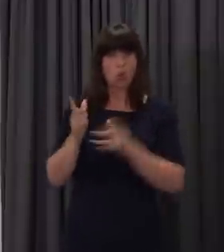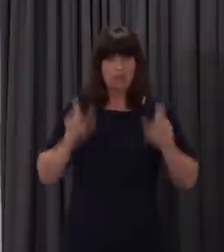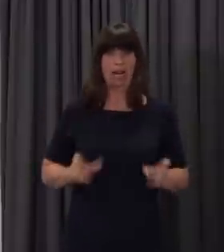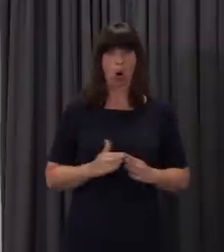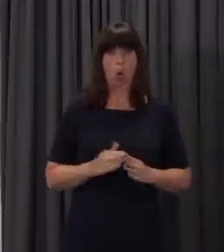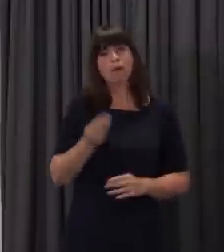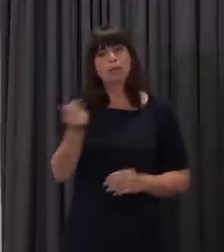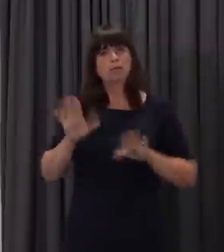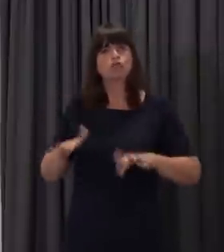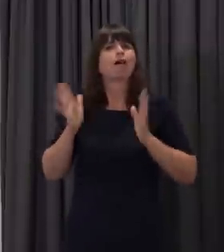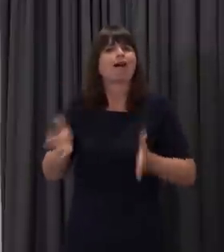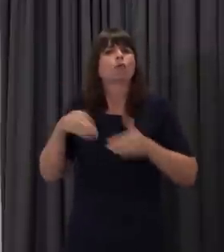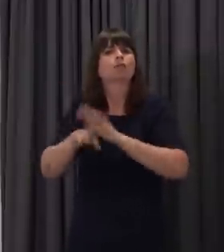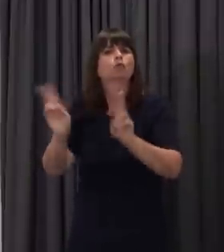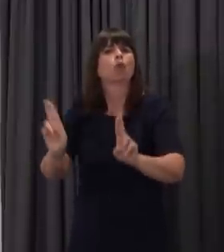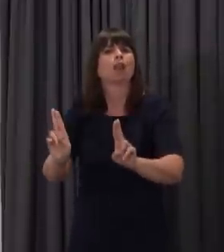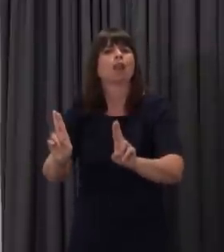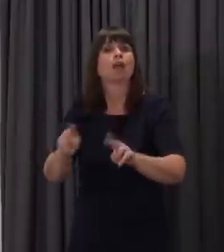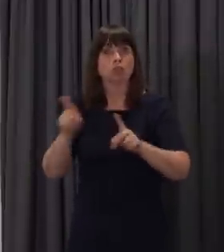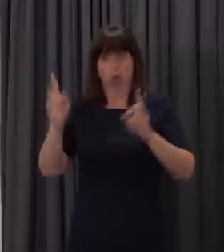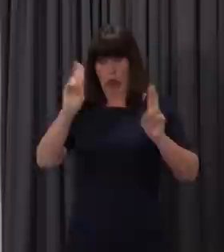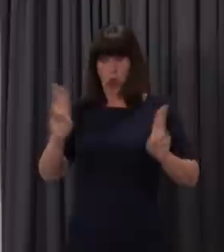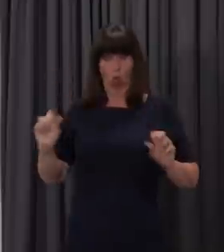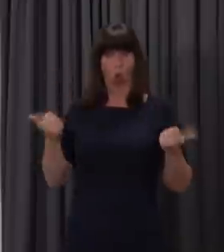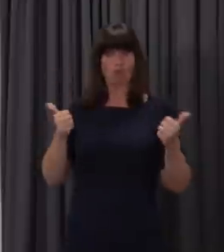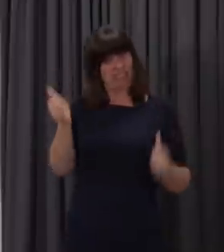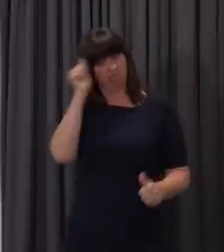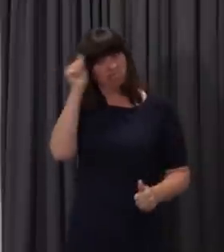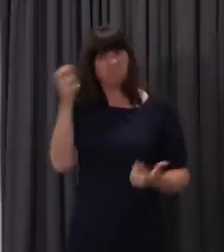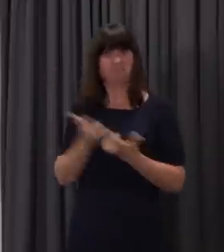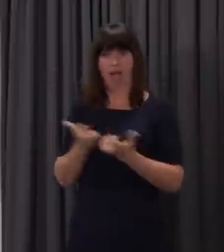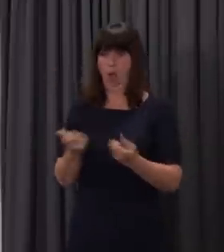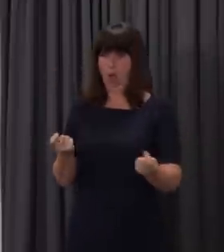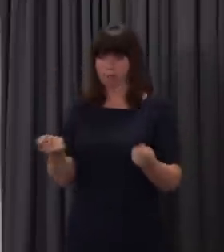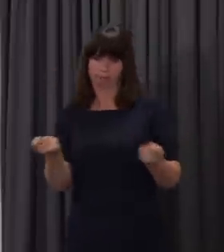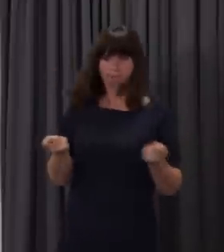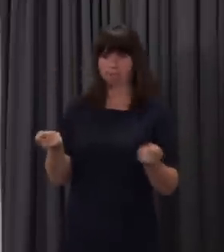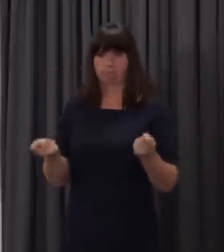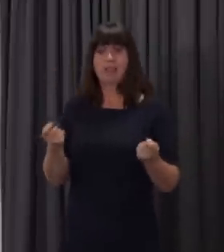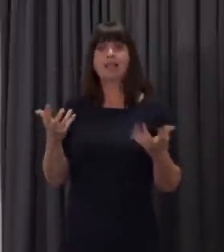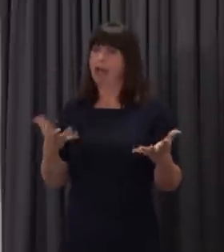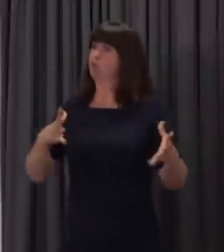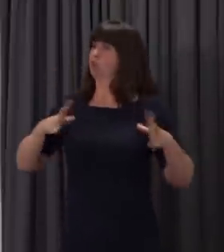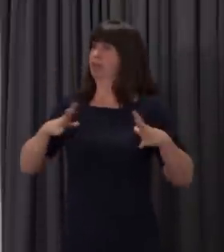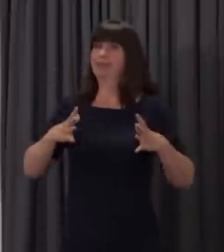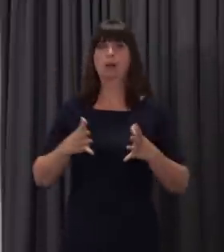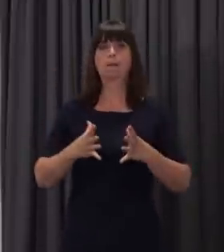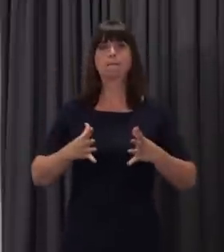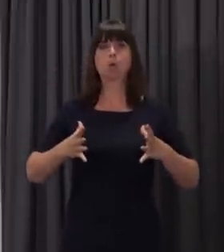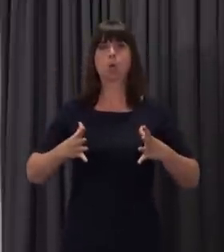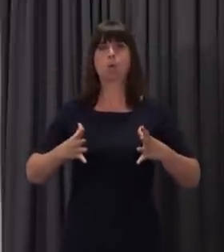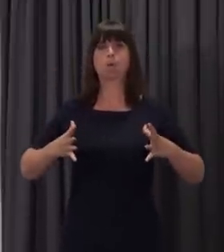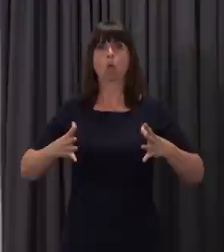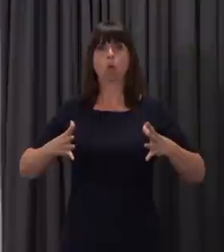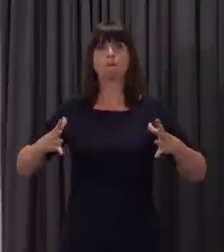And now we're able to use that experience to be able to expand the opportunity for some more of our children to go into school for these